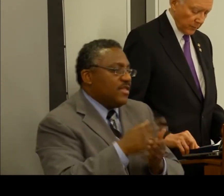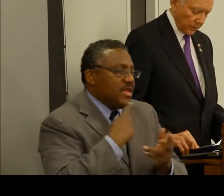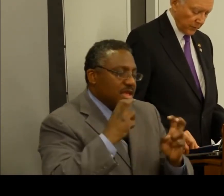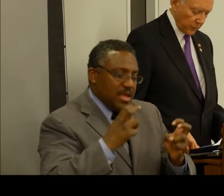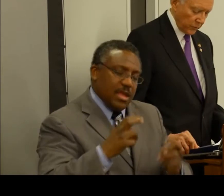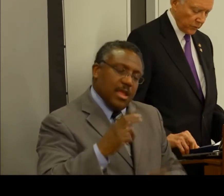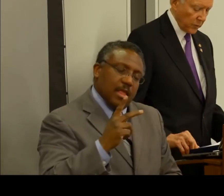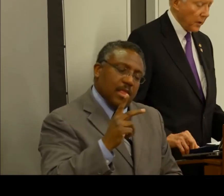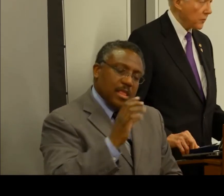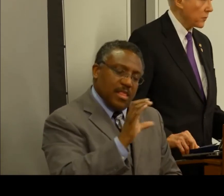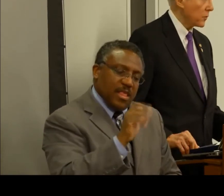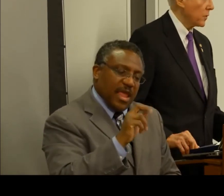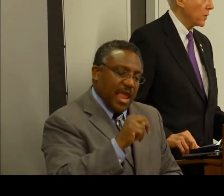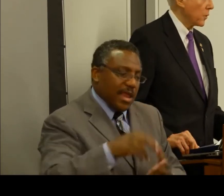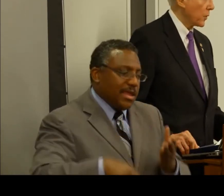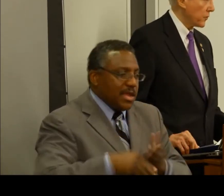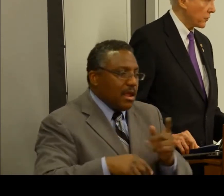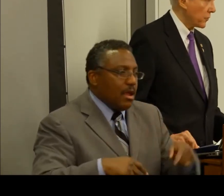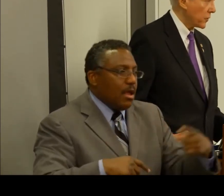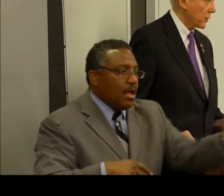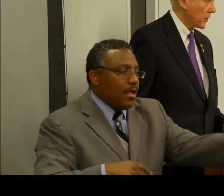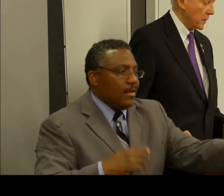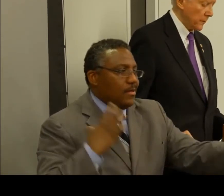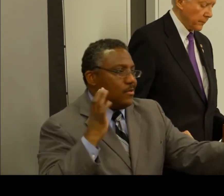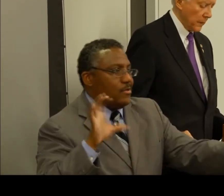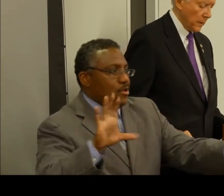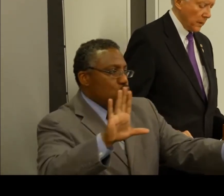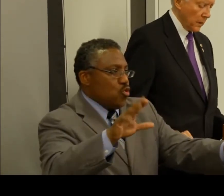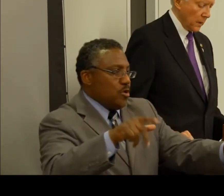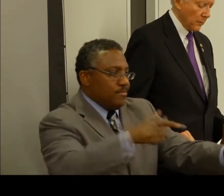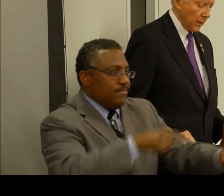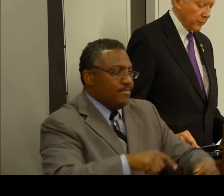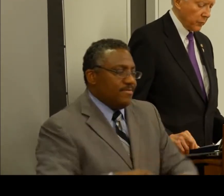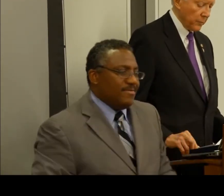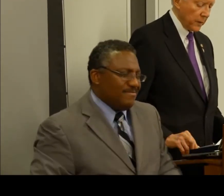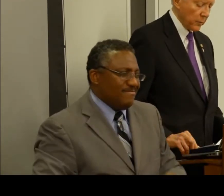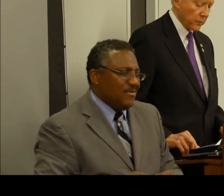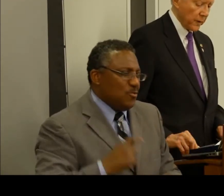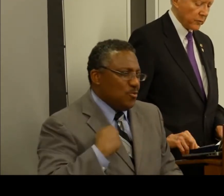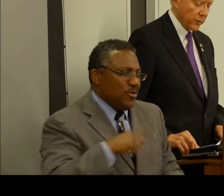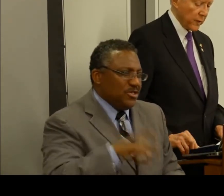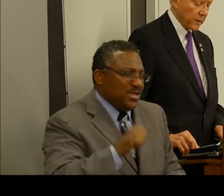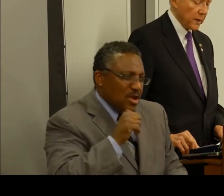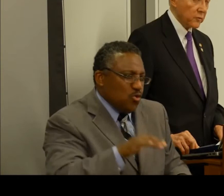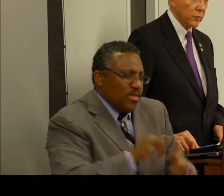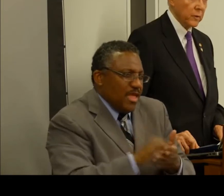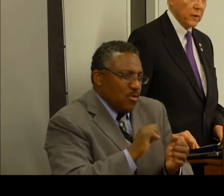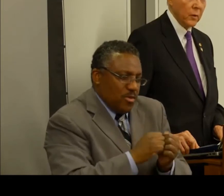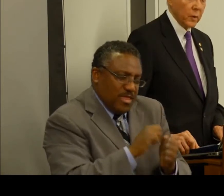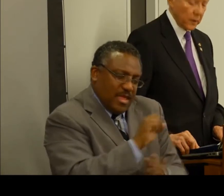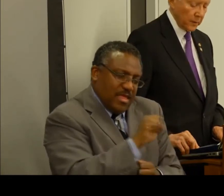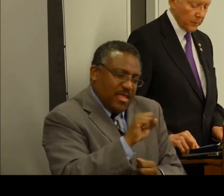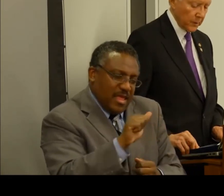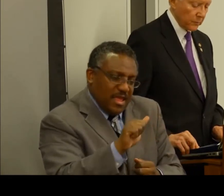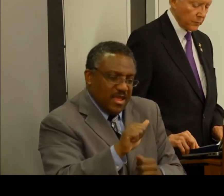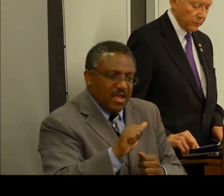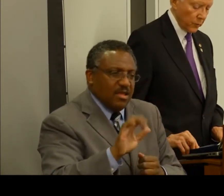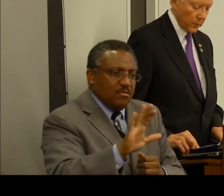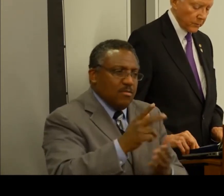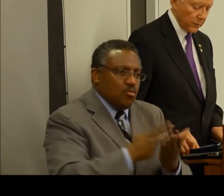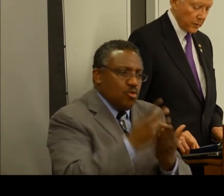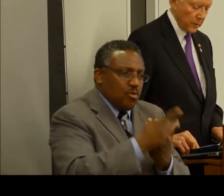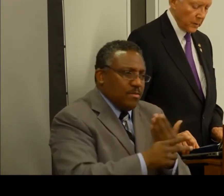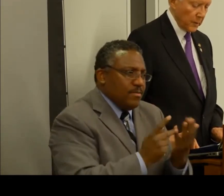President Obama said we should not do with Social Security. In my view, a payroll tax reallocation with no accompanying